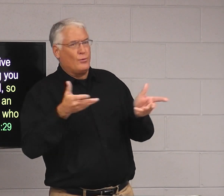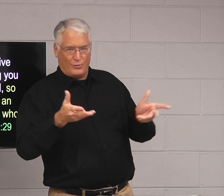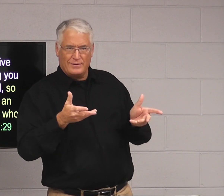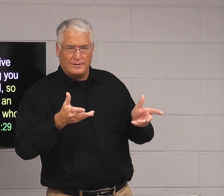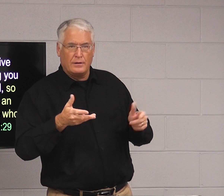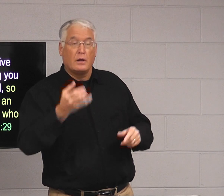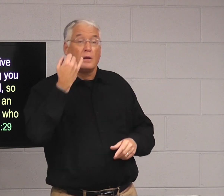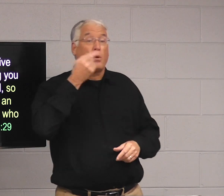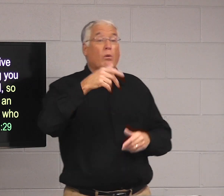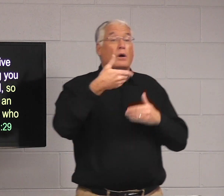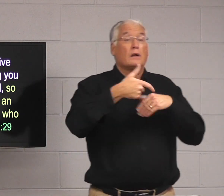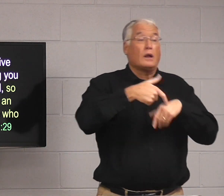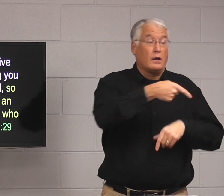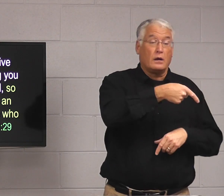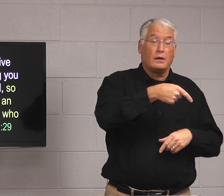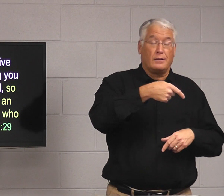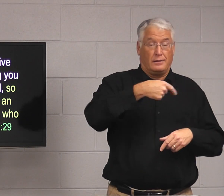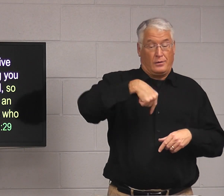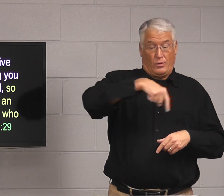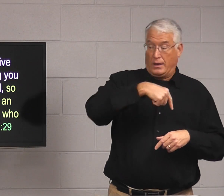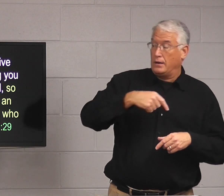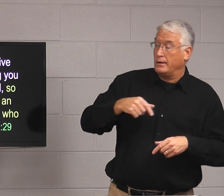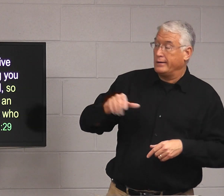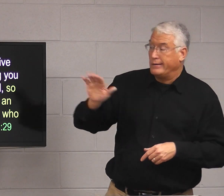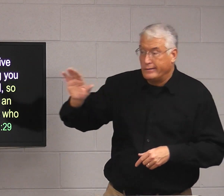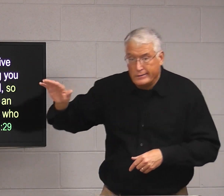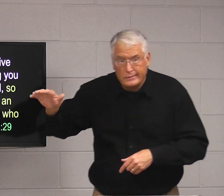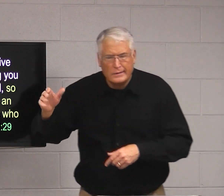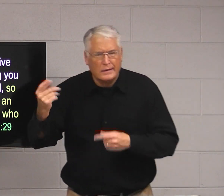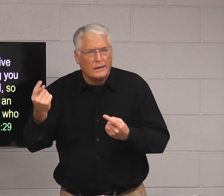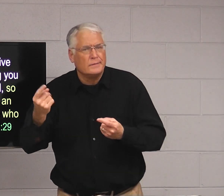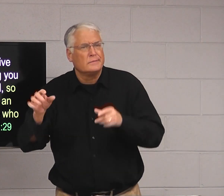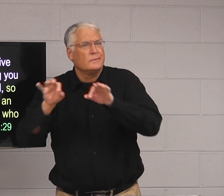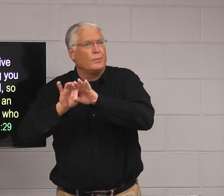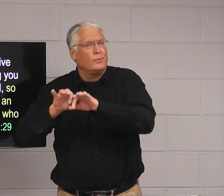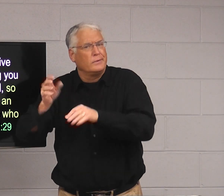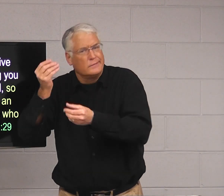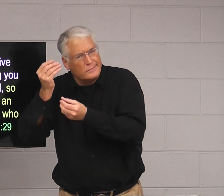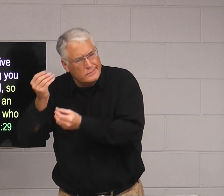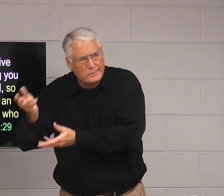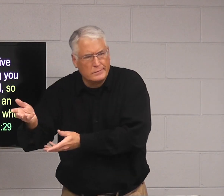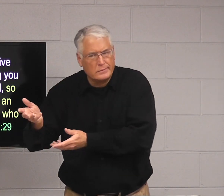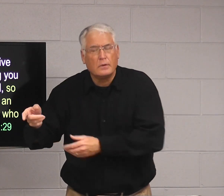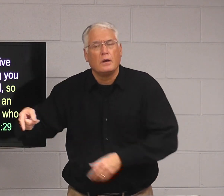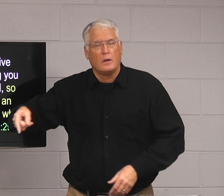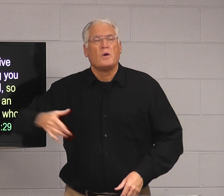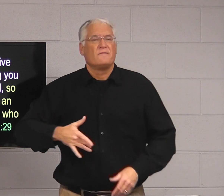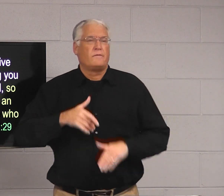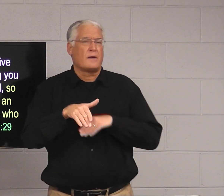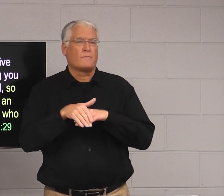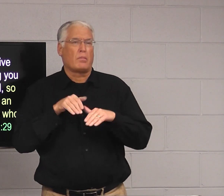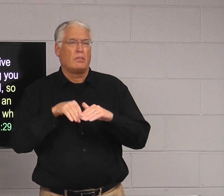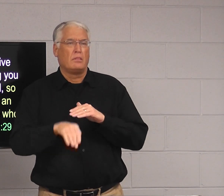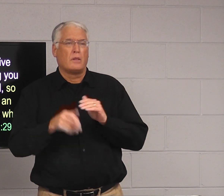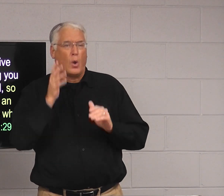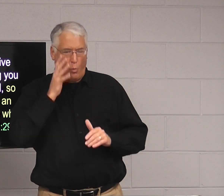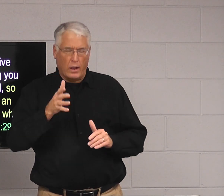encouraged and inspired. But if at some point, you know, you let someone know something important, they will feel